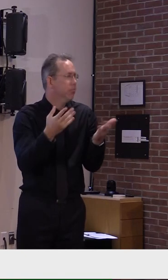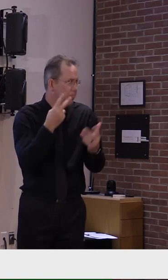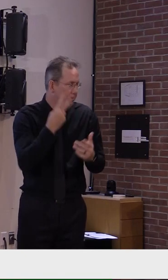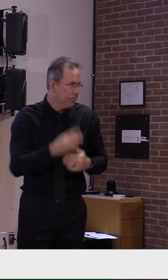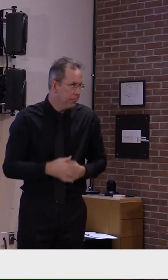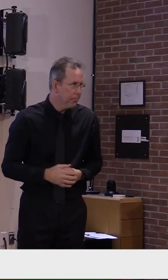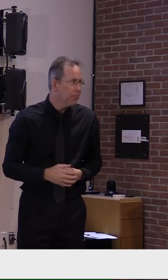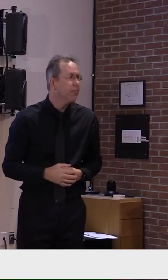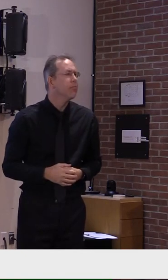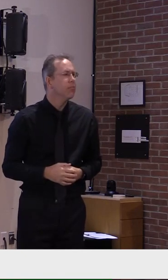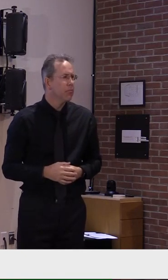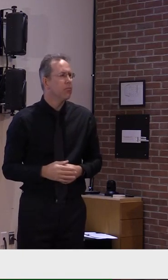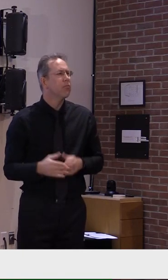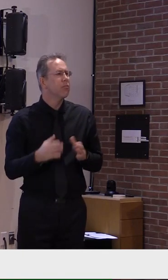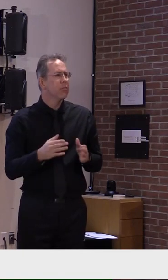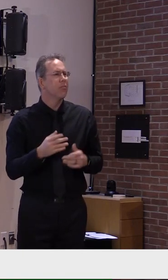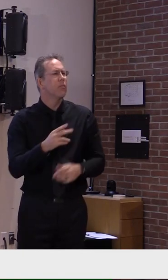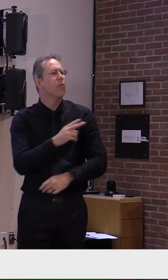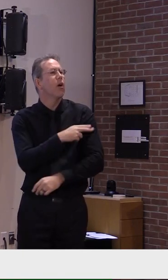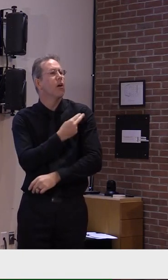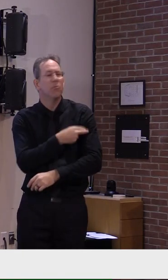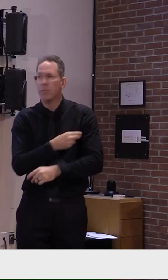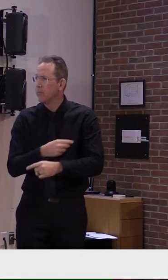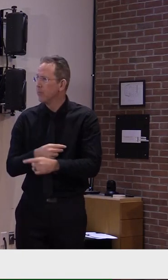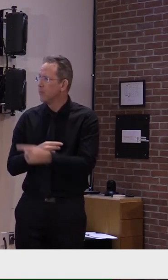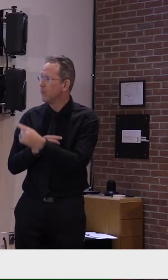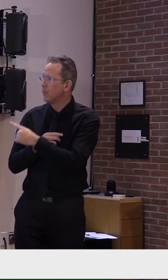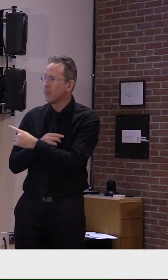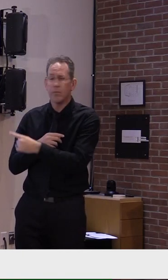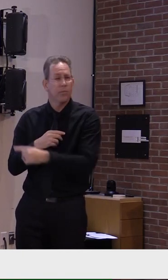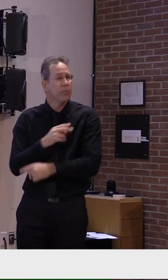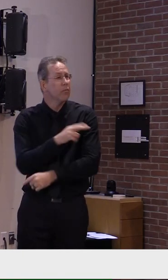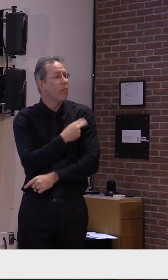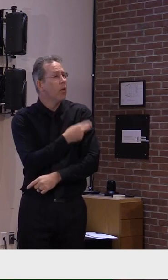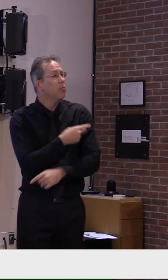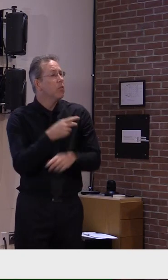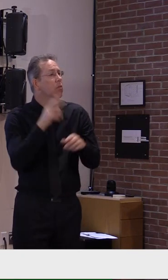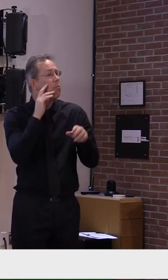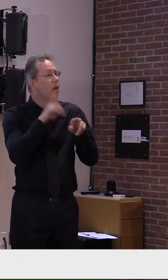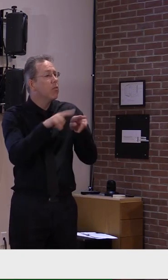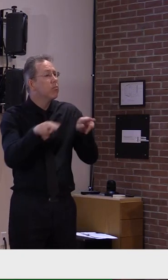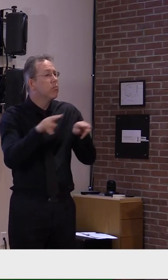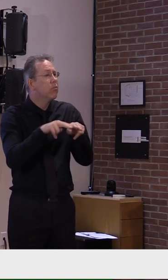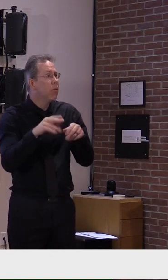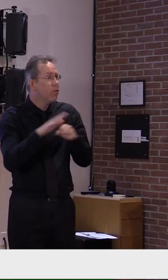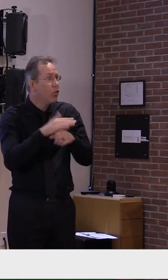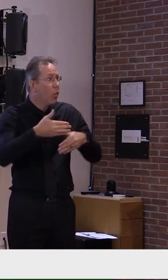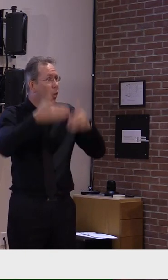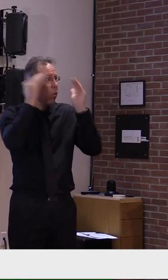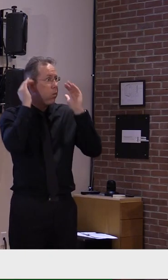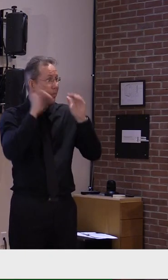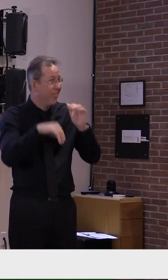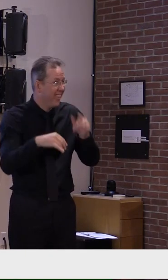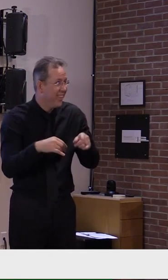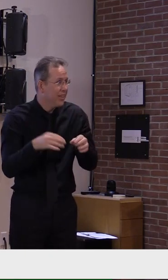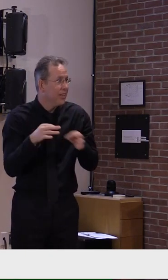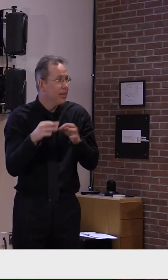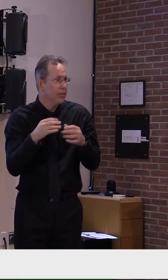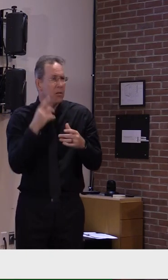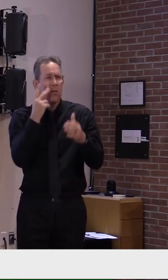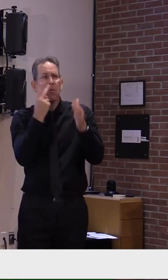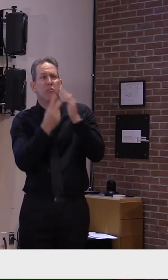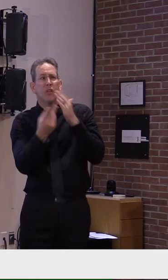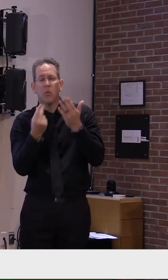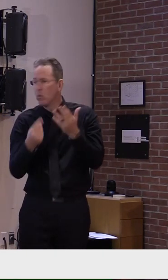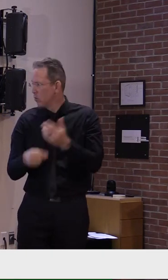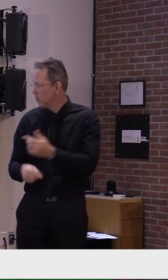historic hospital and ICU data with the forecasted out hospital and ICU data as well. You'll see that hospitalizations